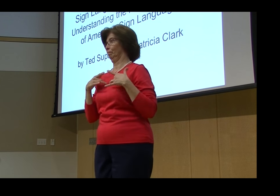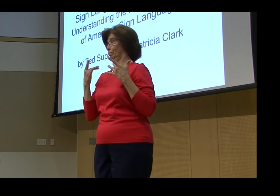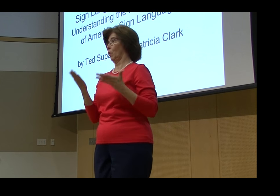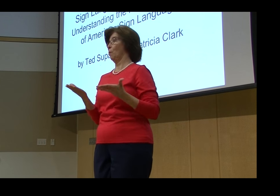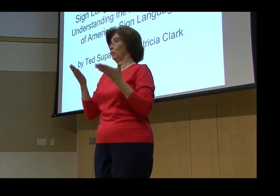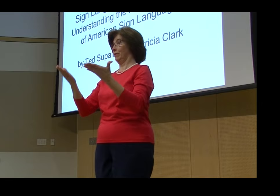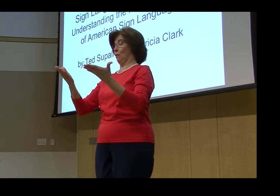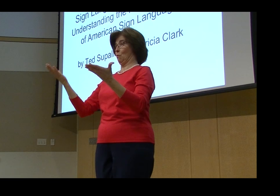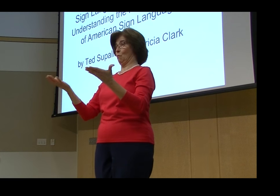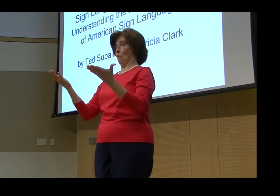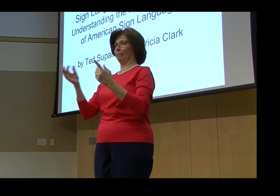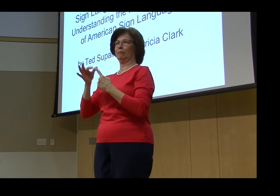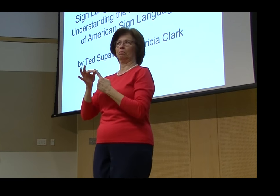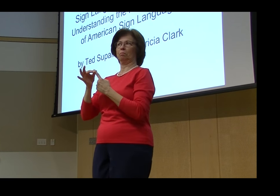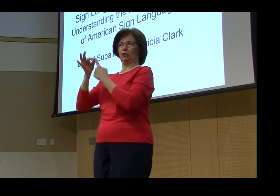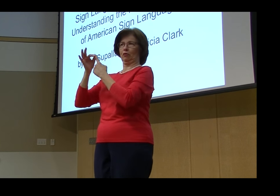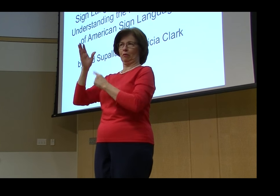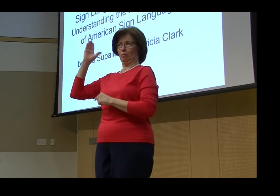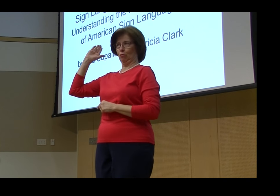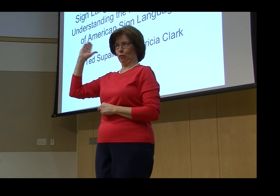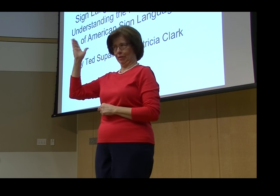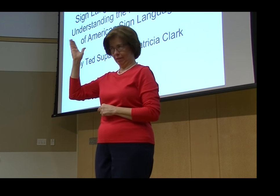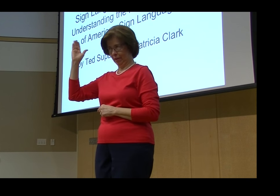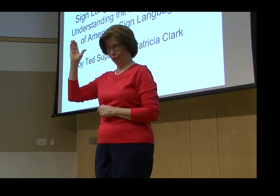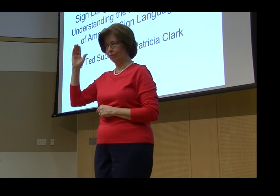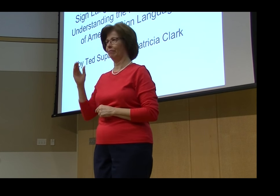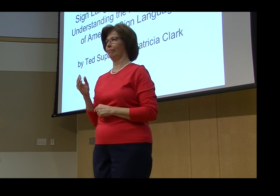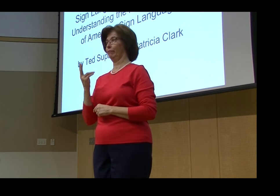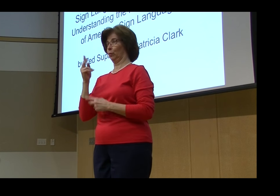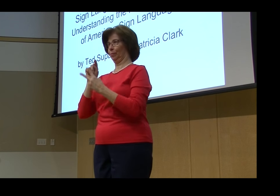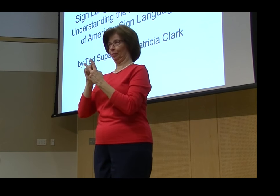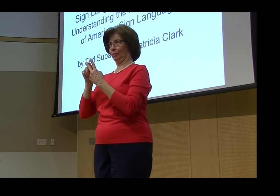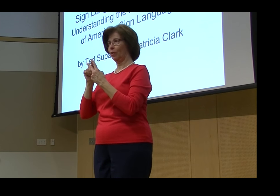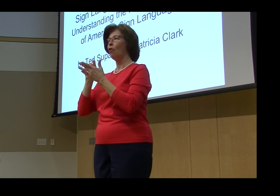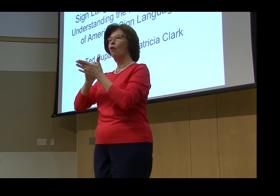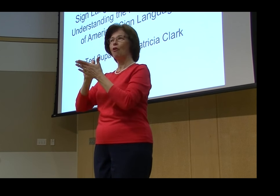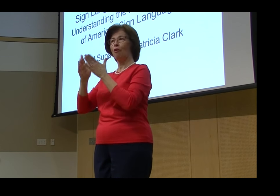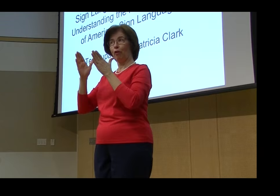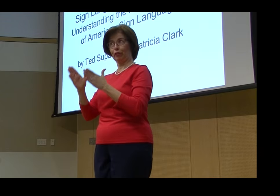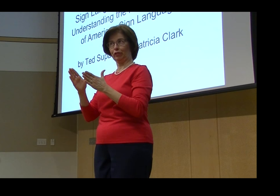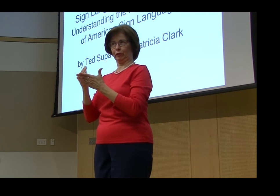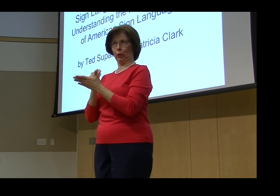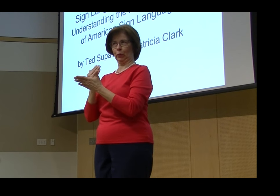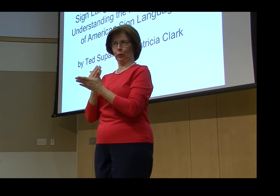I'm thrilled to present today a very special lecturer, two of them in fact,